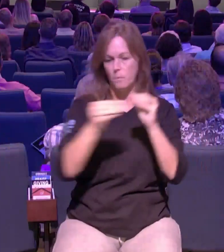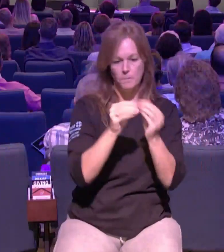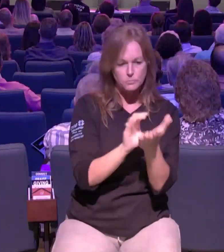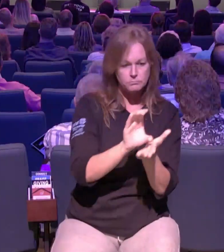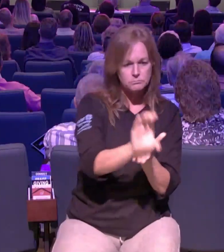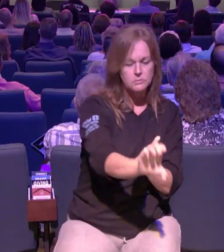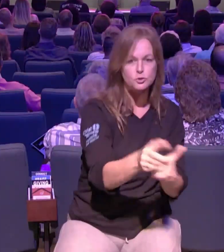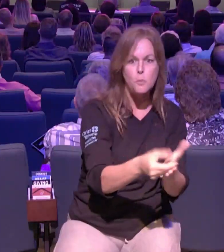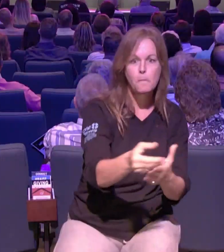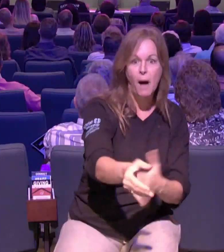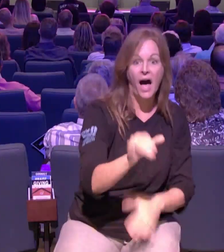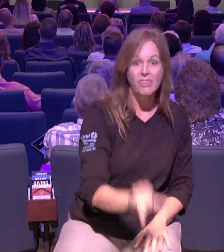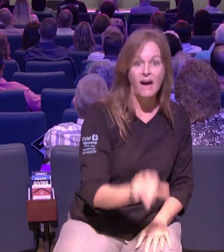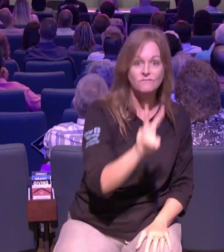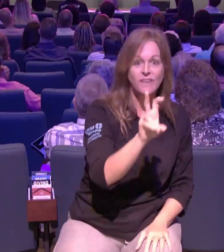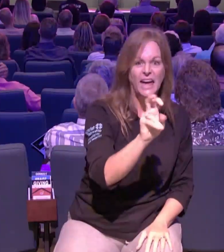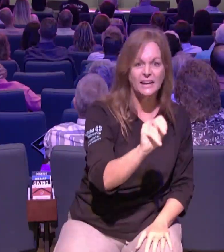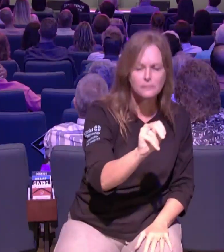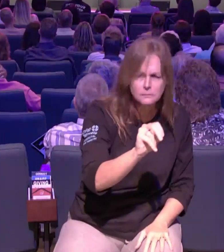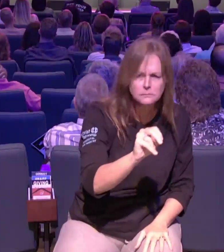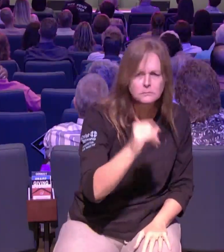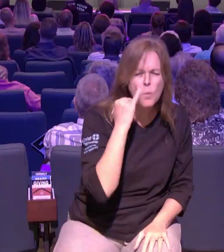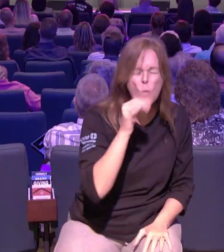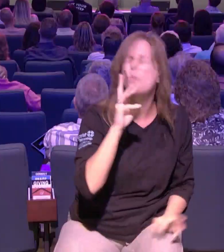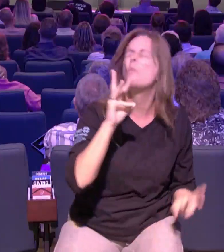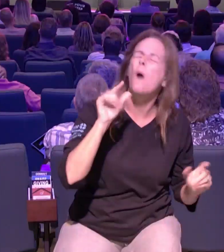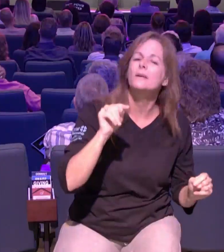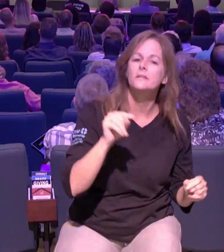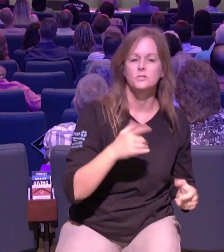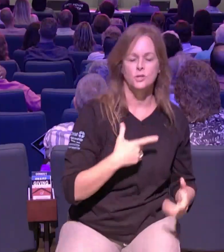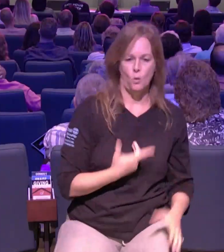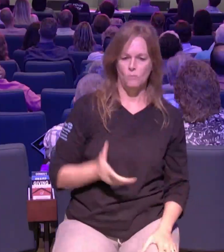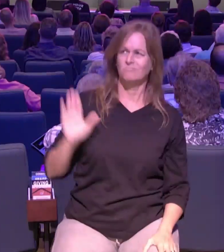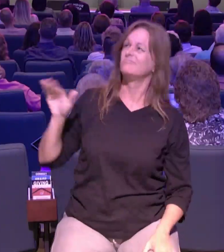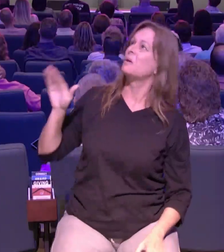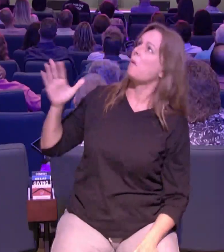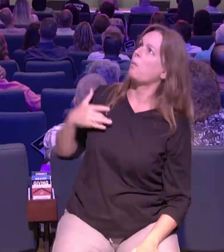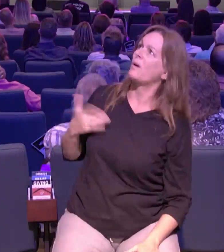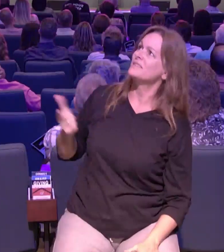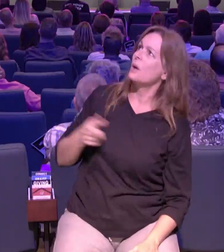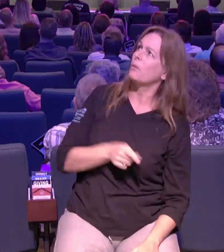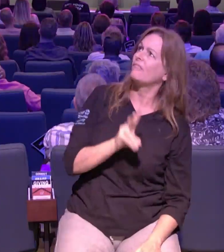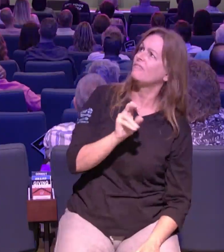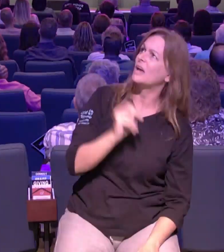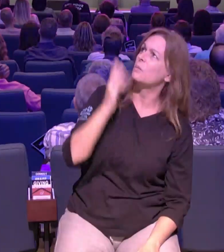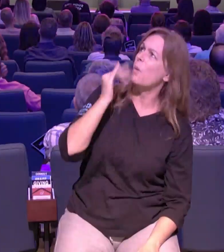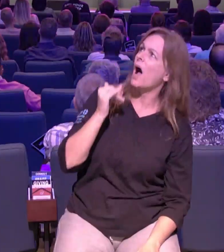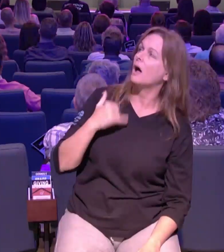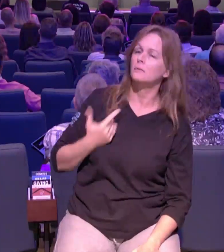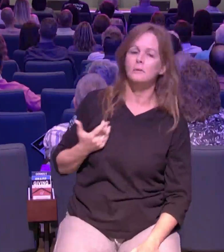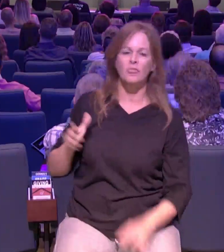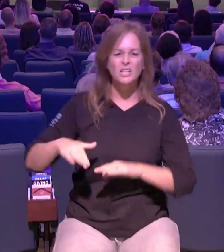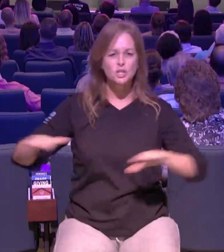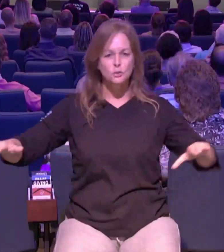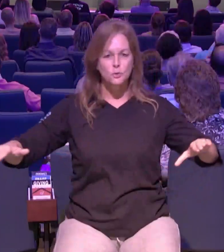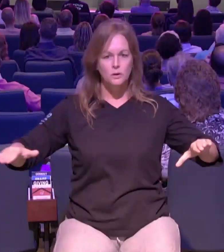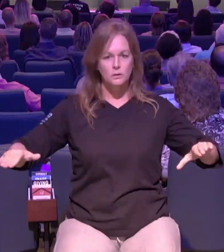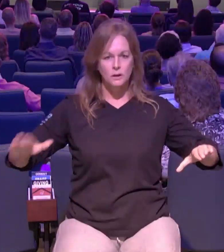get this minivan right now so she had this minivan she's like lord why do have this minivan all of a sudden all these kids in the housing complex where she was the